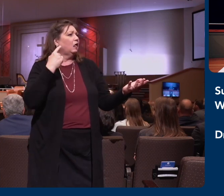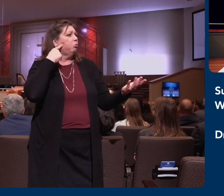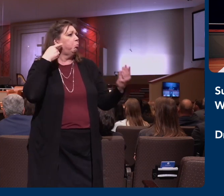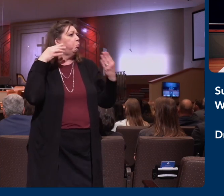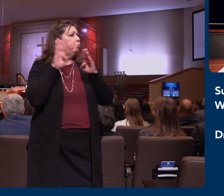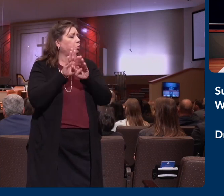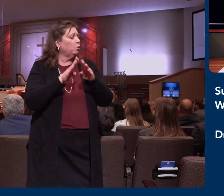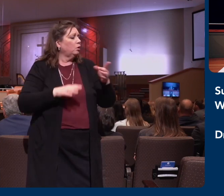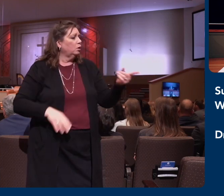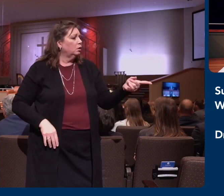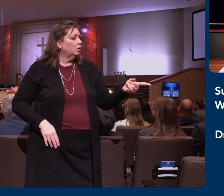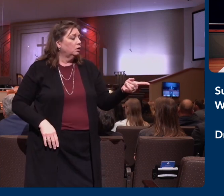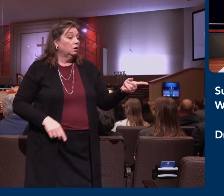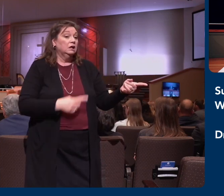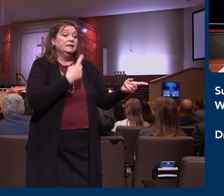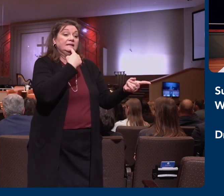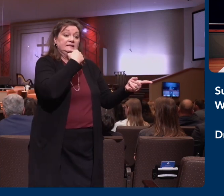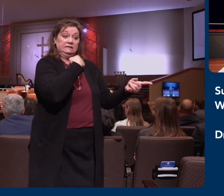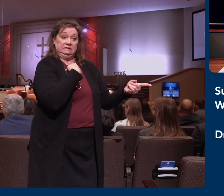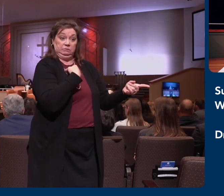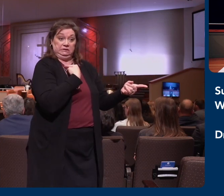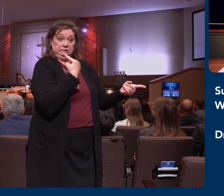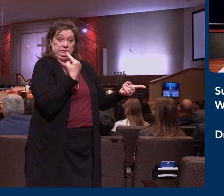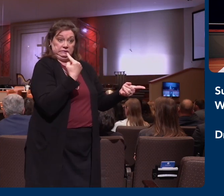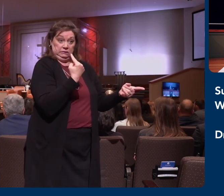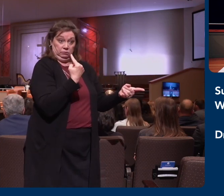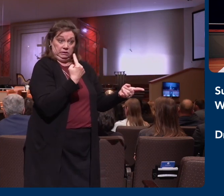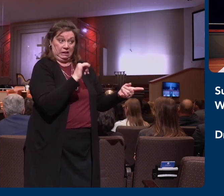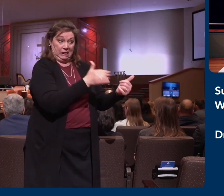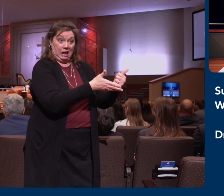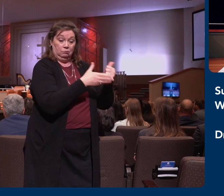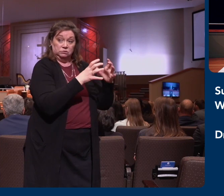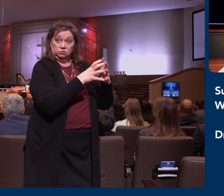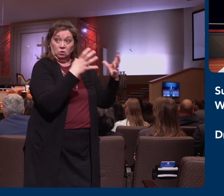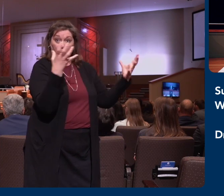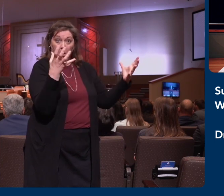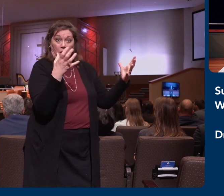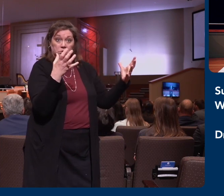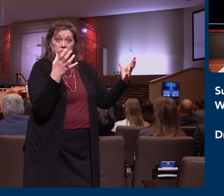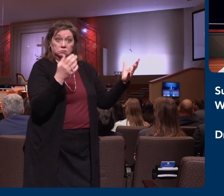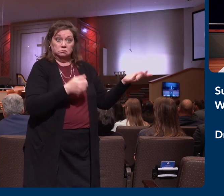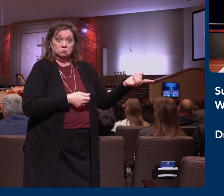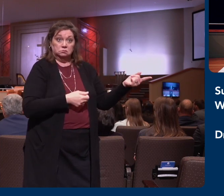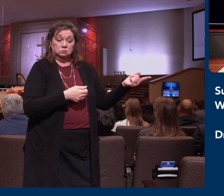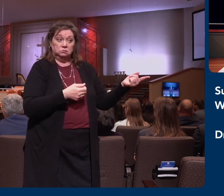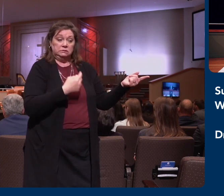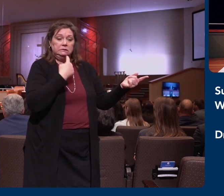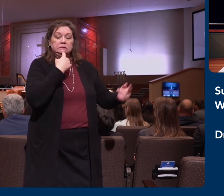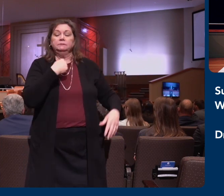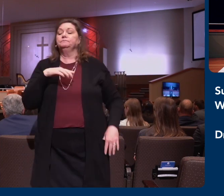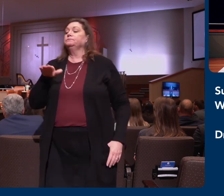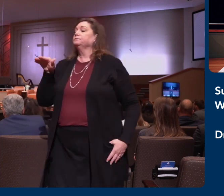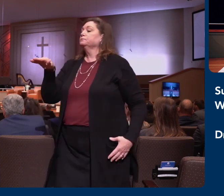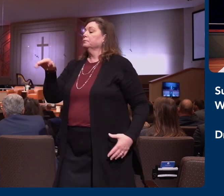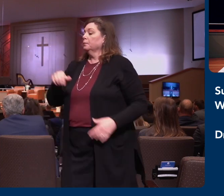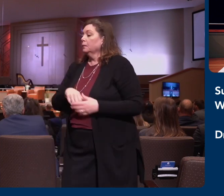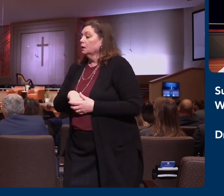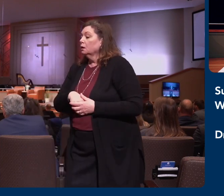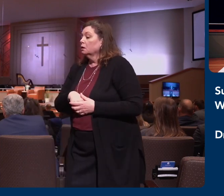never forget his words as it helped really shape my ministry philosophy going forward. He said, you're responsible